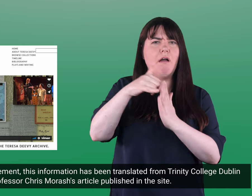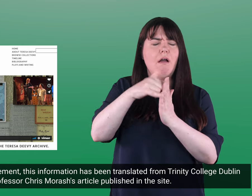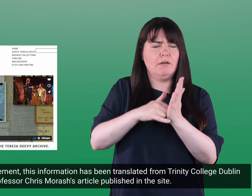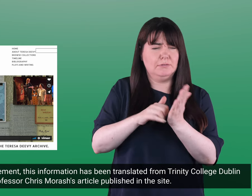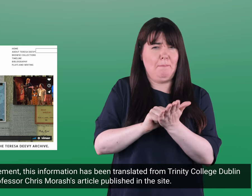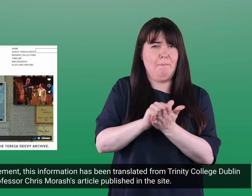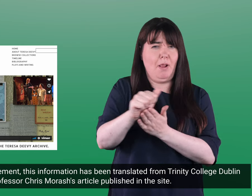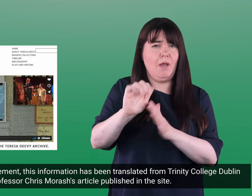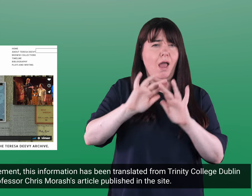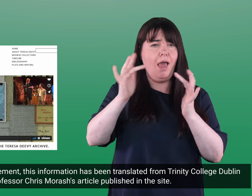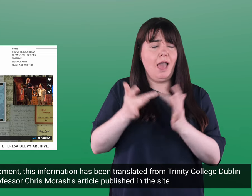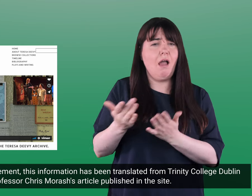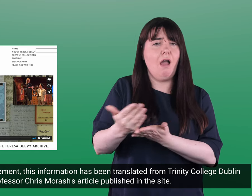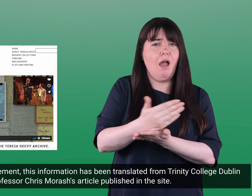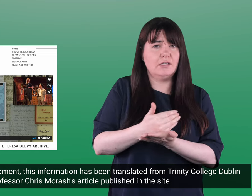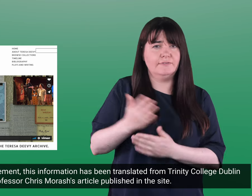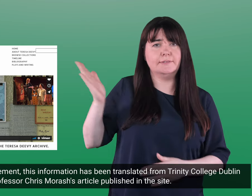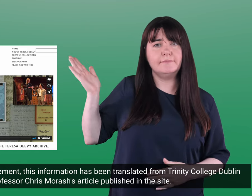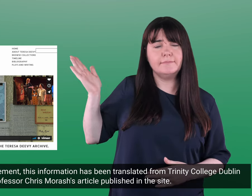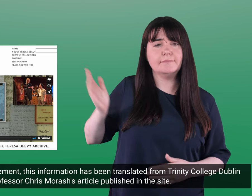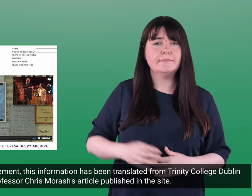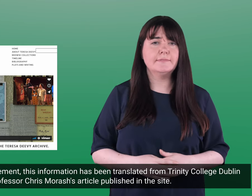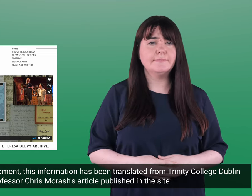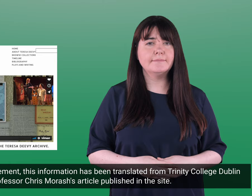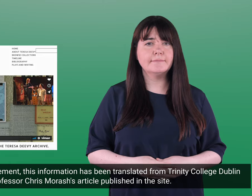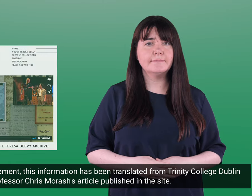published in the site maravilhous in video and.S. and